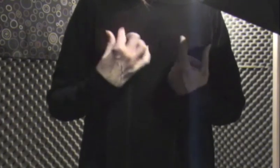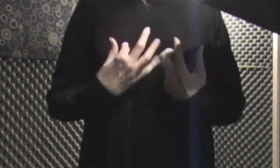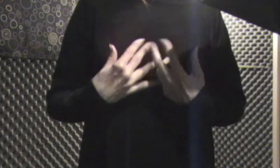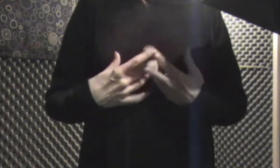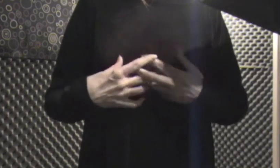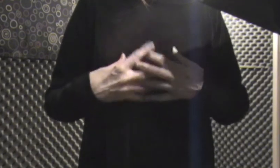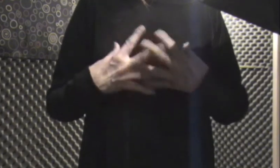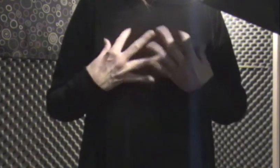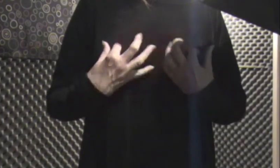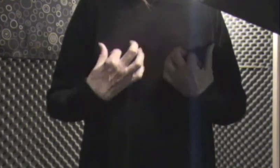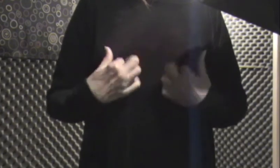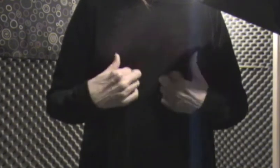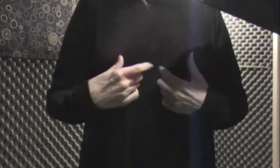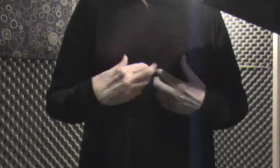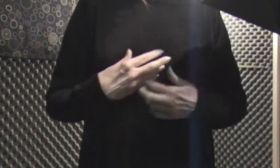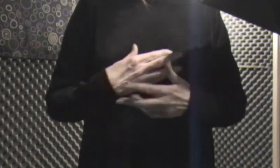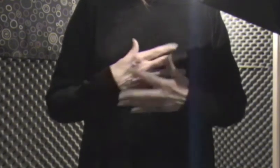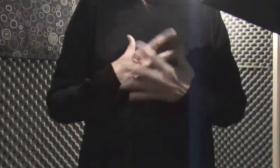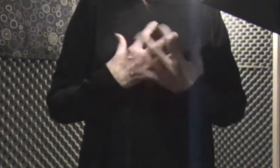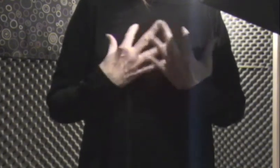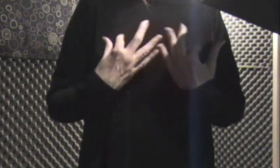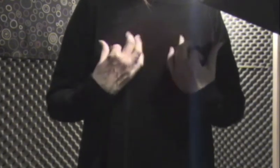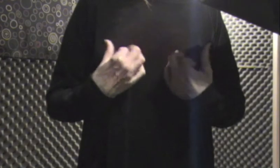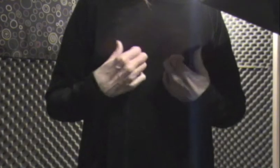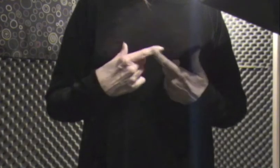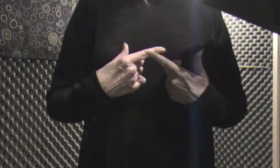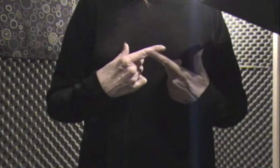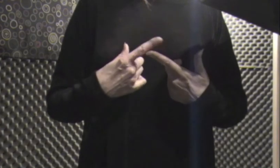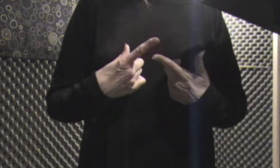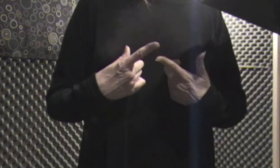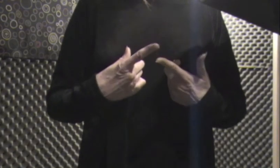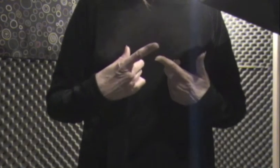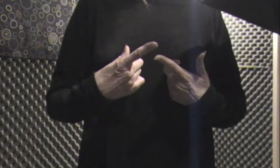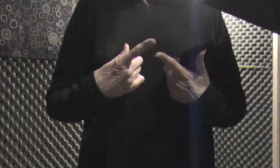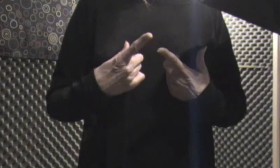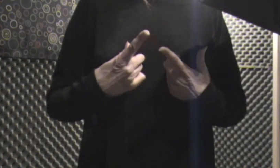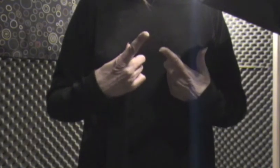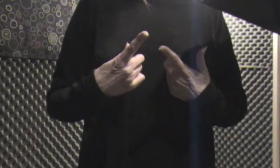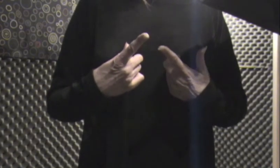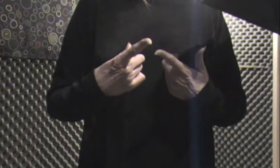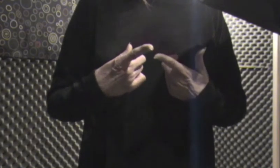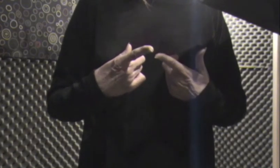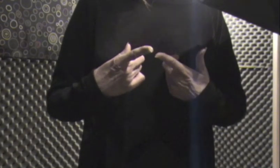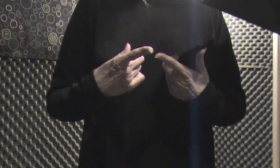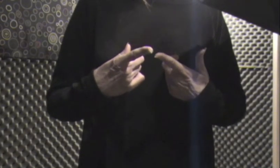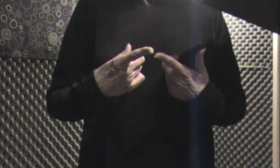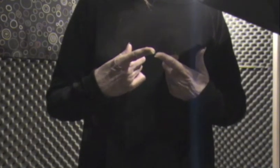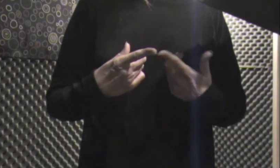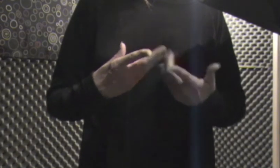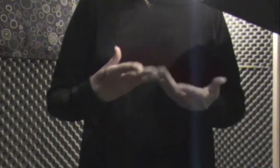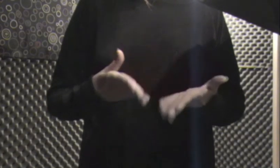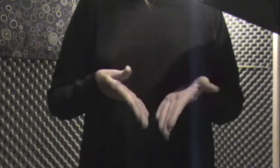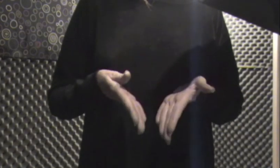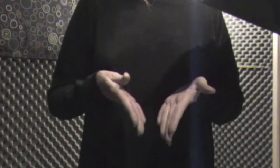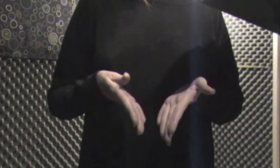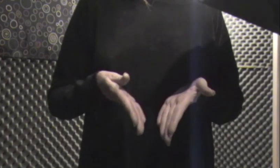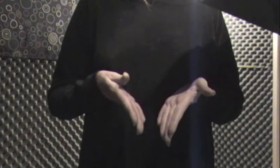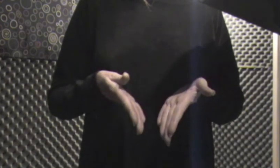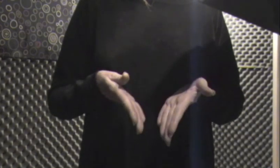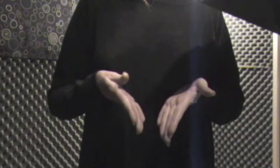my jewelry Encircling my neck Porgy's, polak, blues, whitey Their guts feed beans and greens in